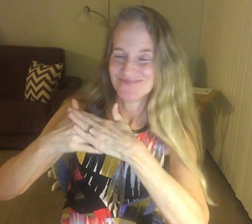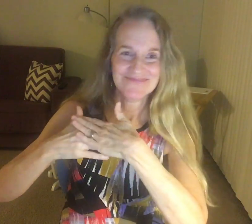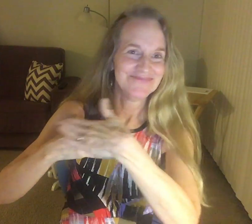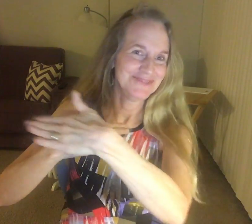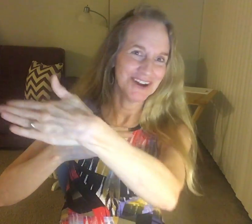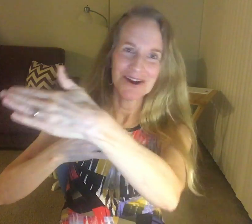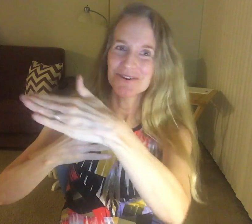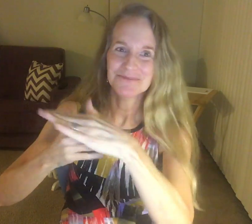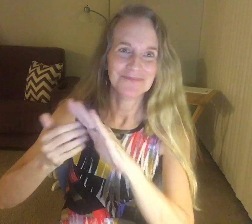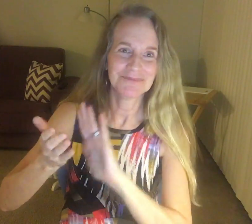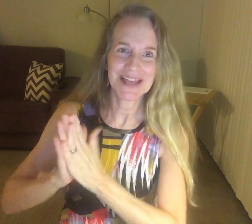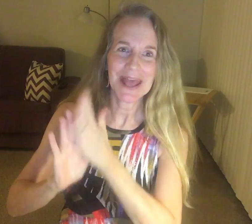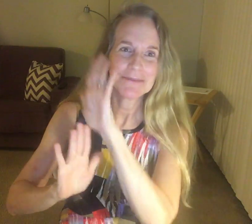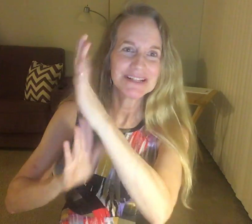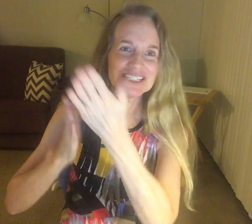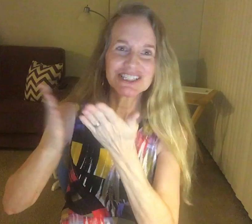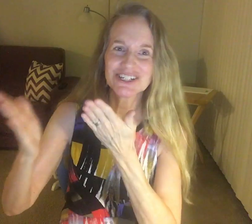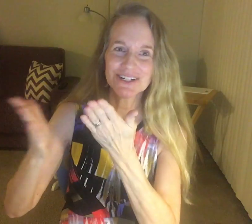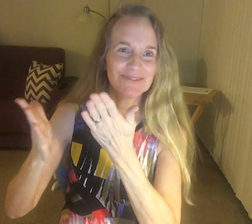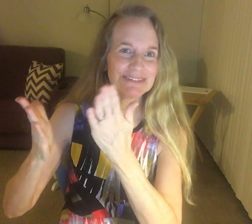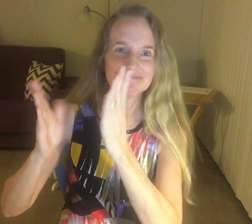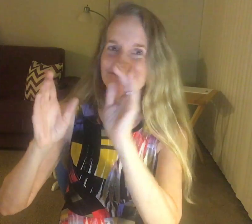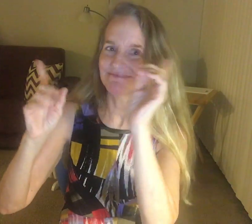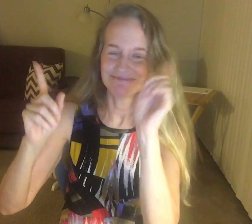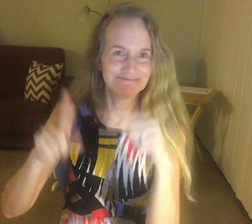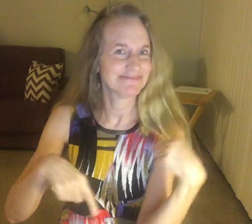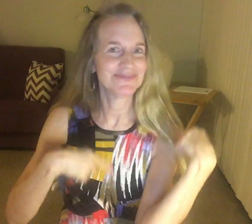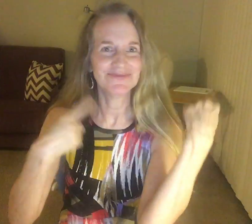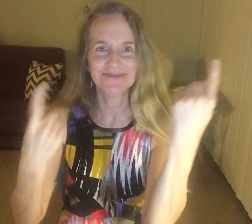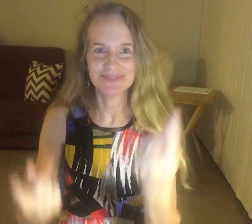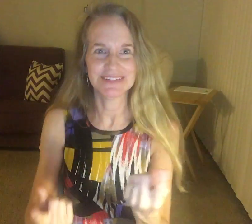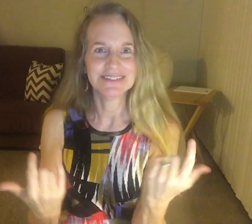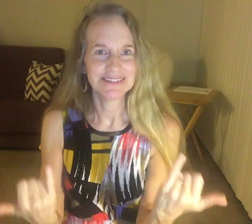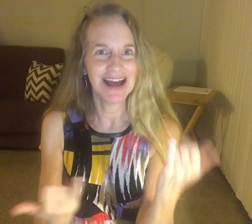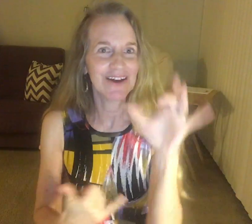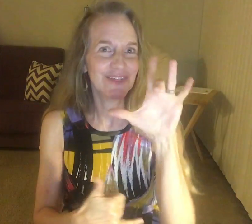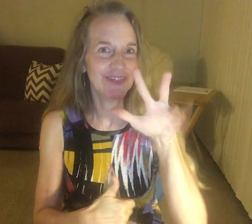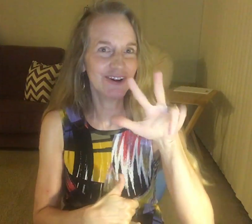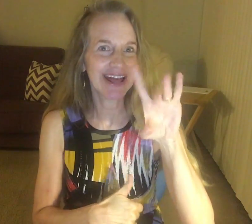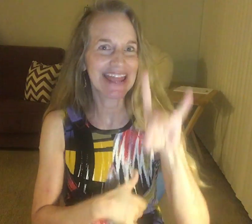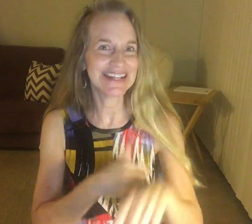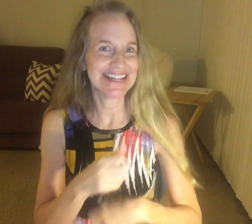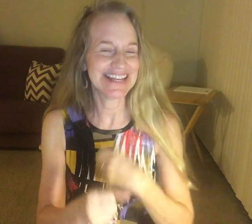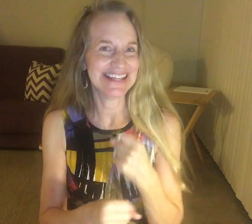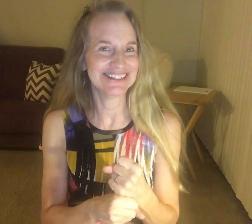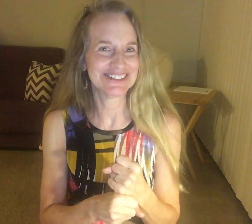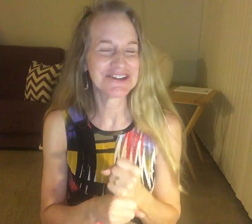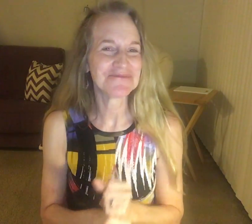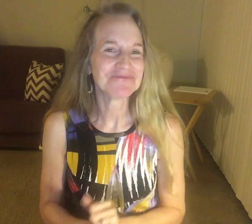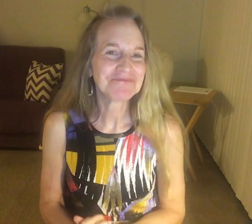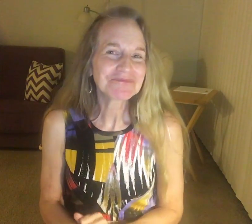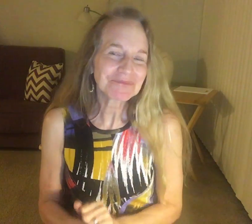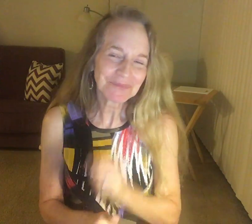And even said serious and contextualize my I bit,